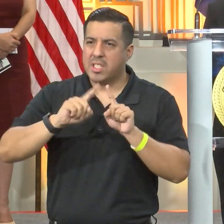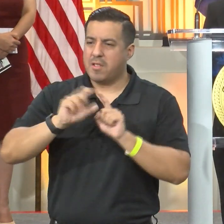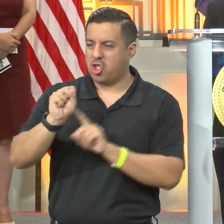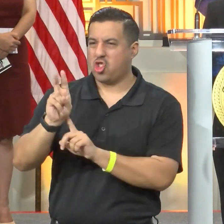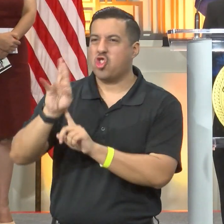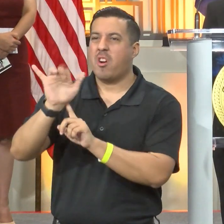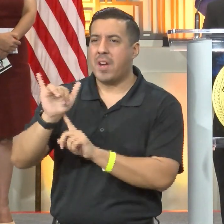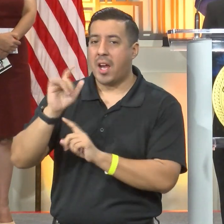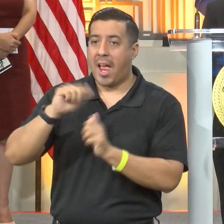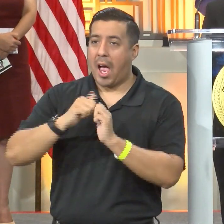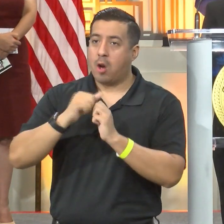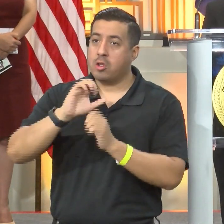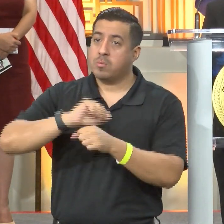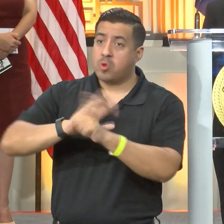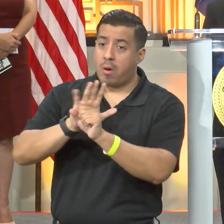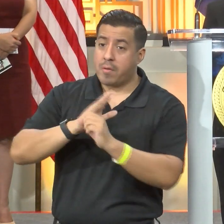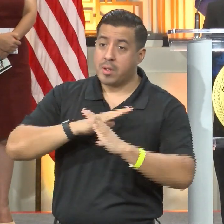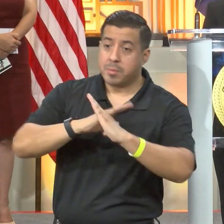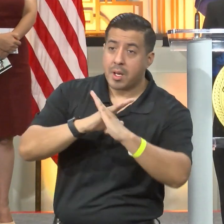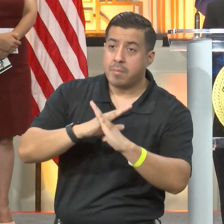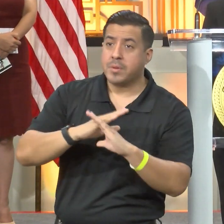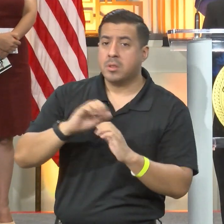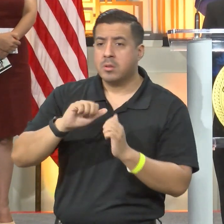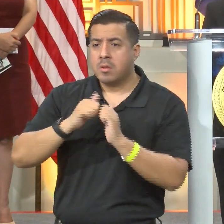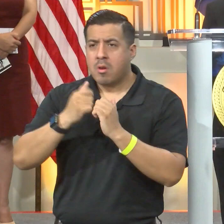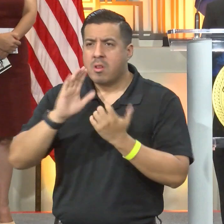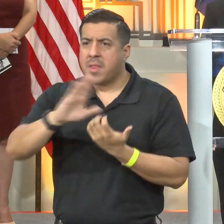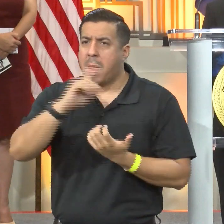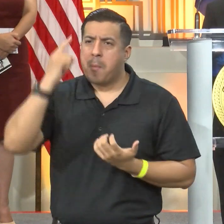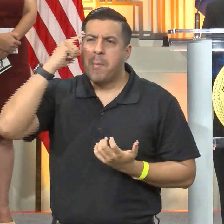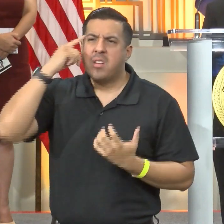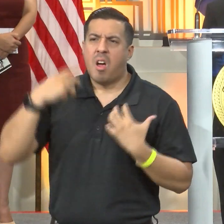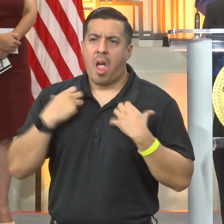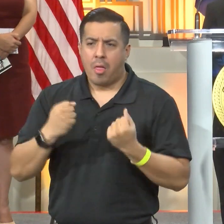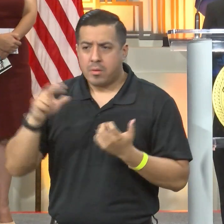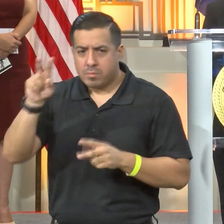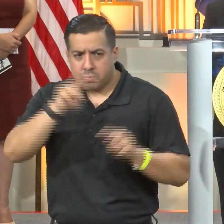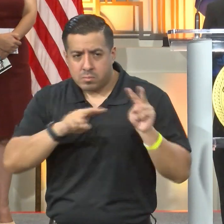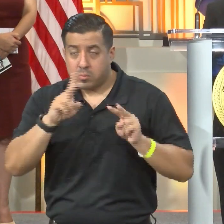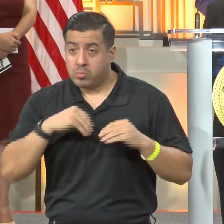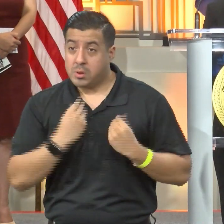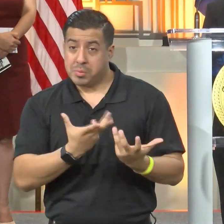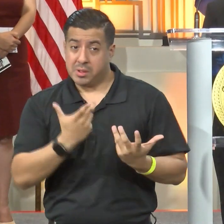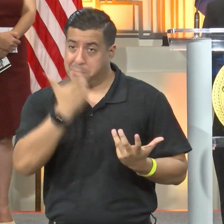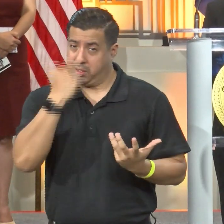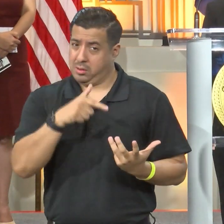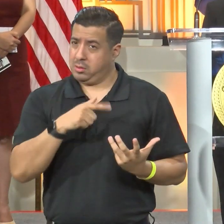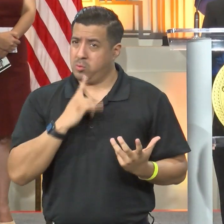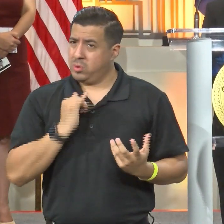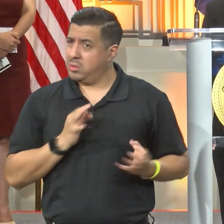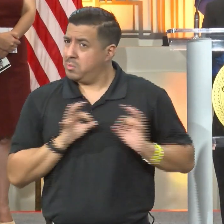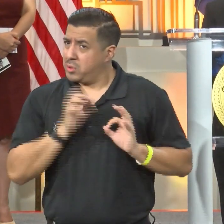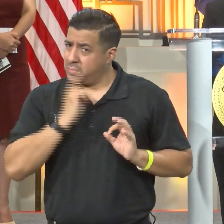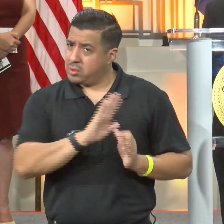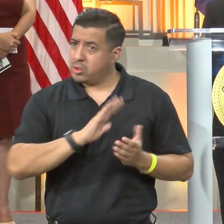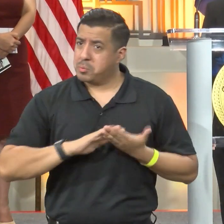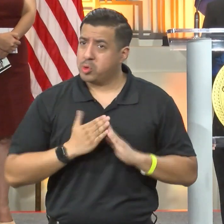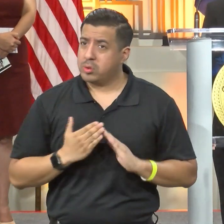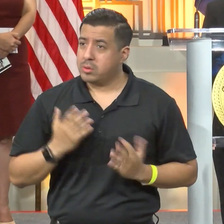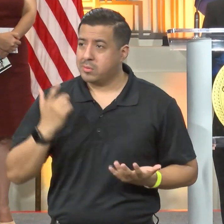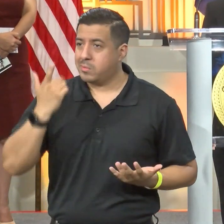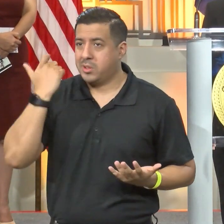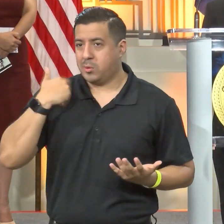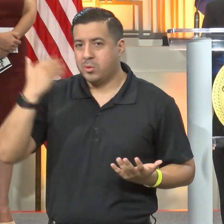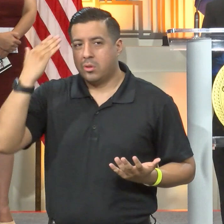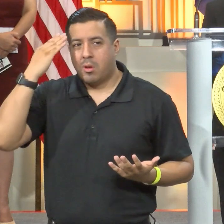COVID prevention, maps, and mental health. We have divided these because they are important for our community because we know that there is no